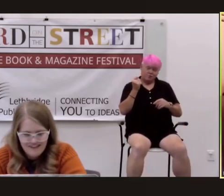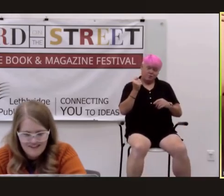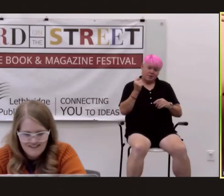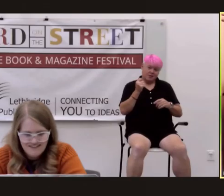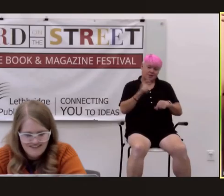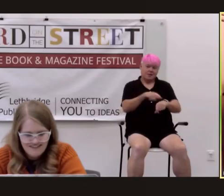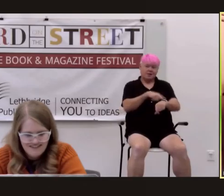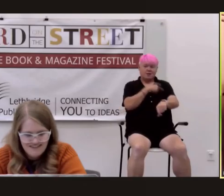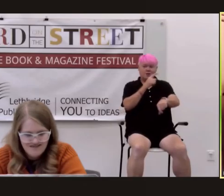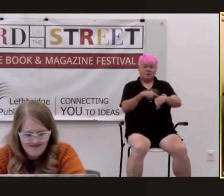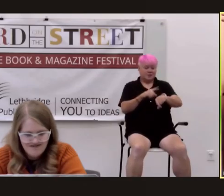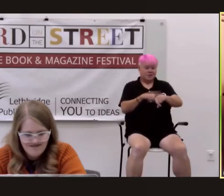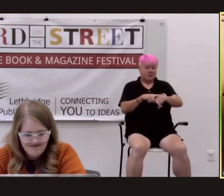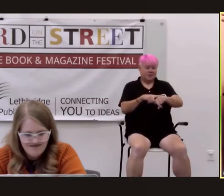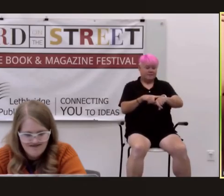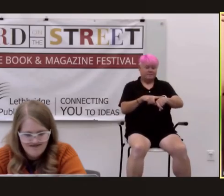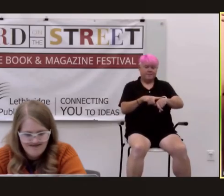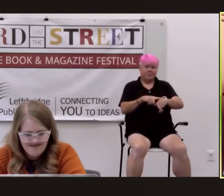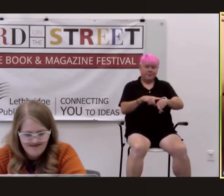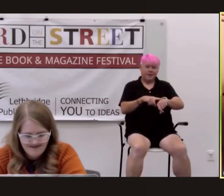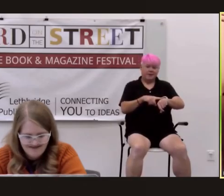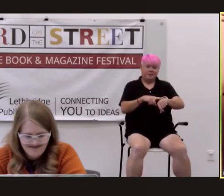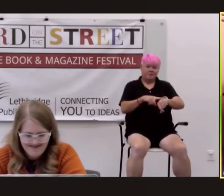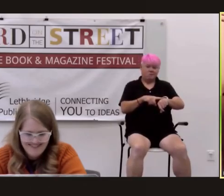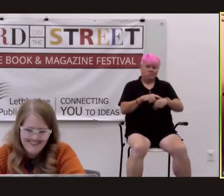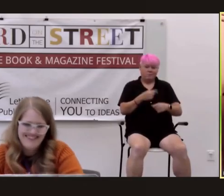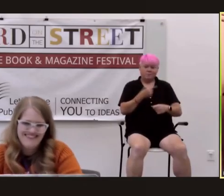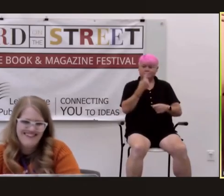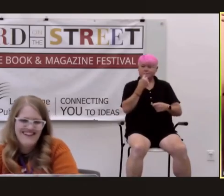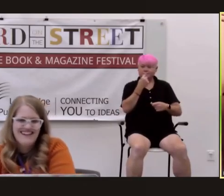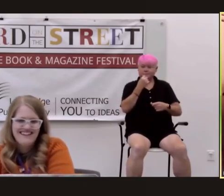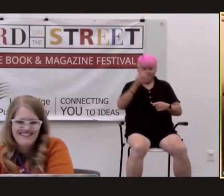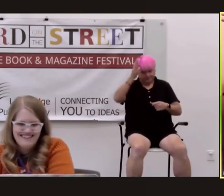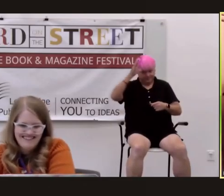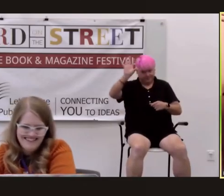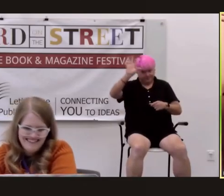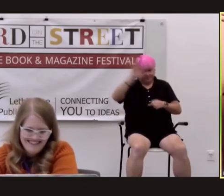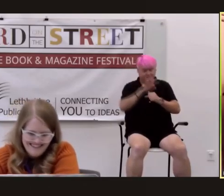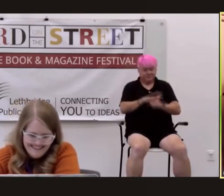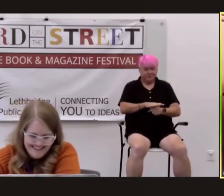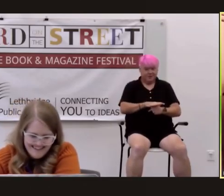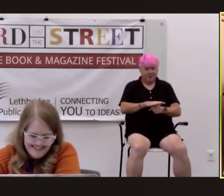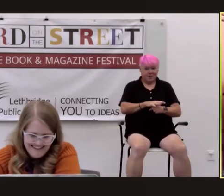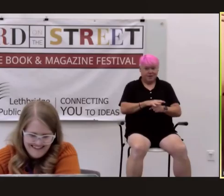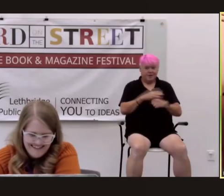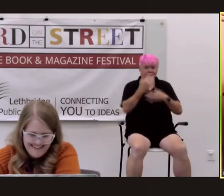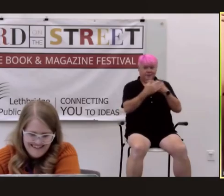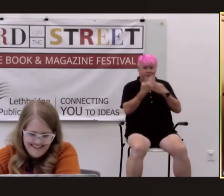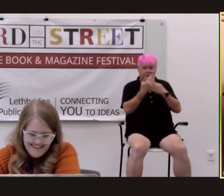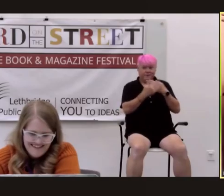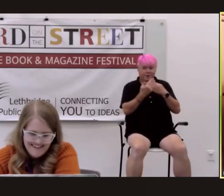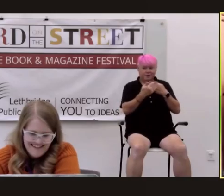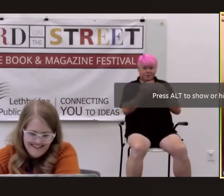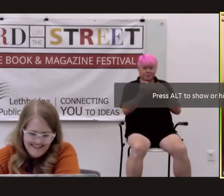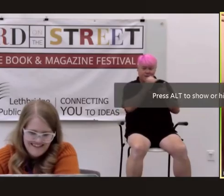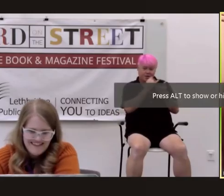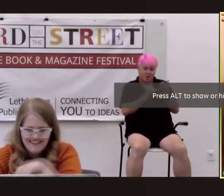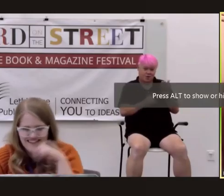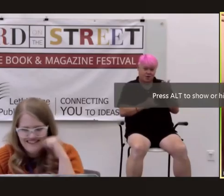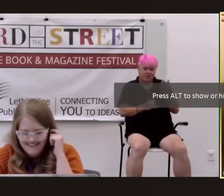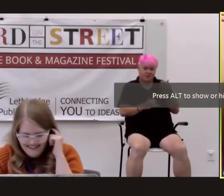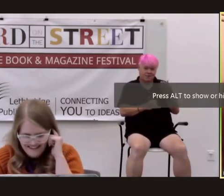it's still as it says on the spine of the book red deer press the cover was designed by a wonderful artist um